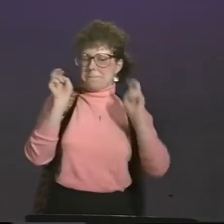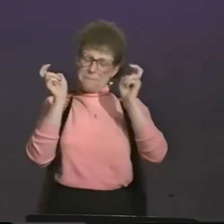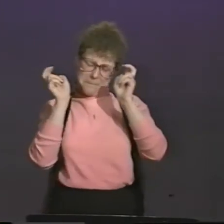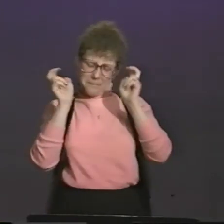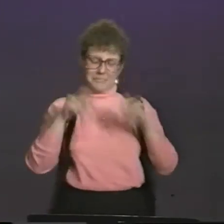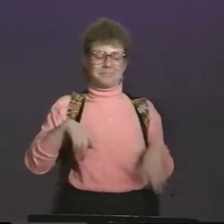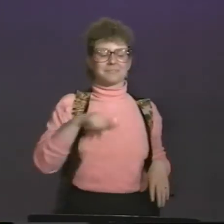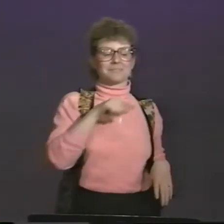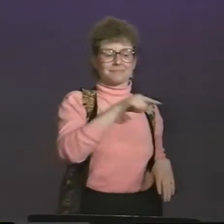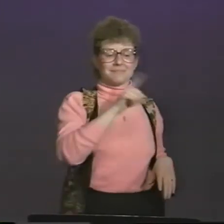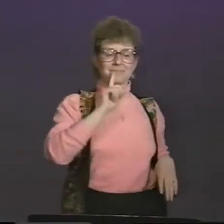This is a little poem.